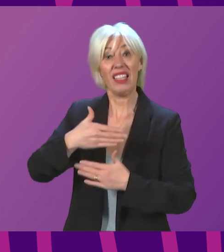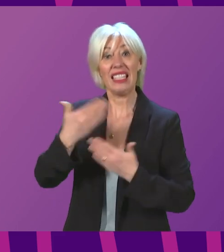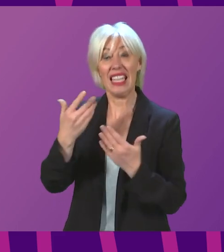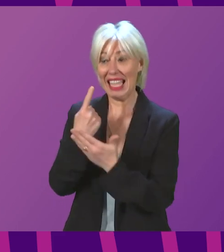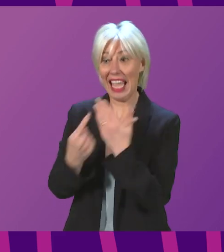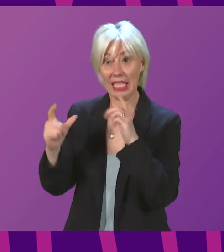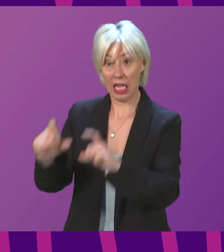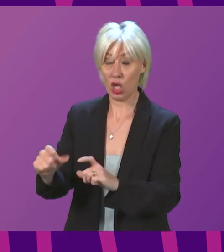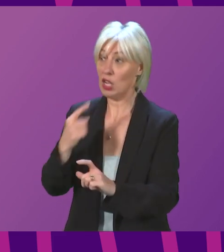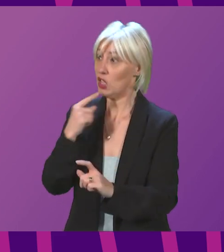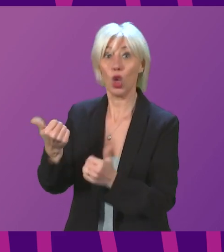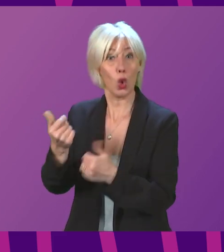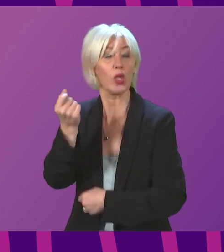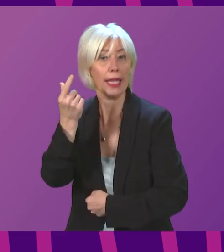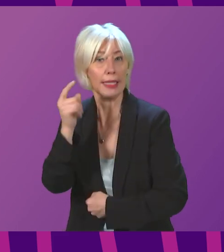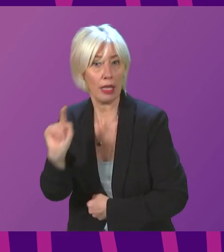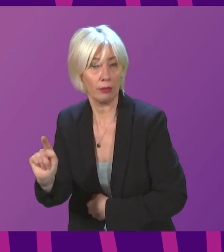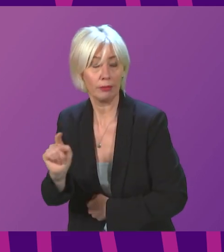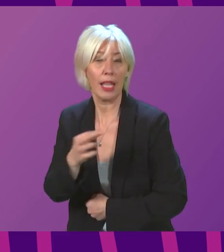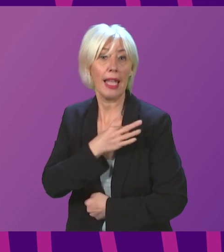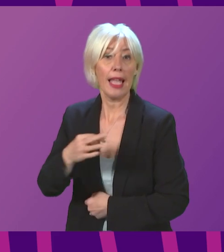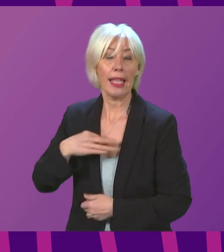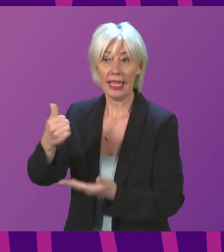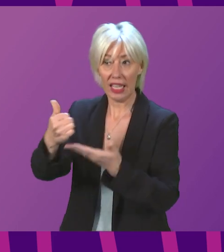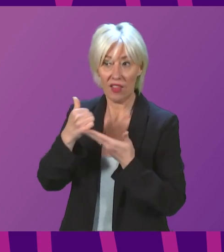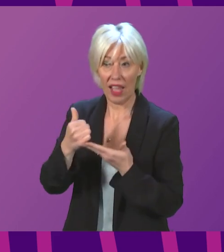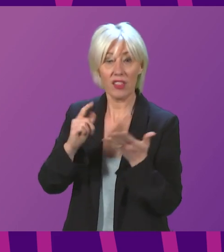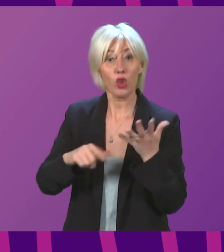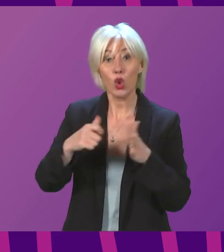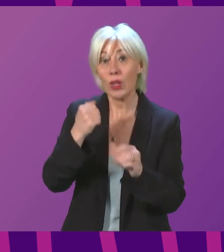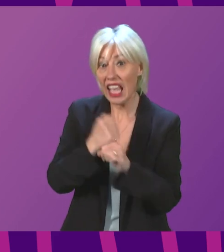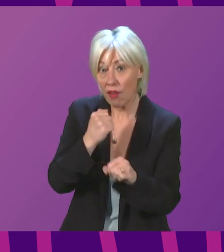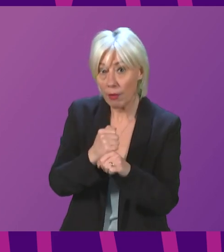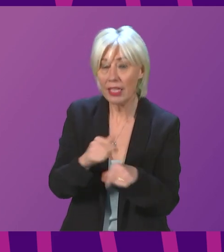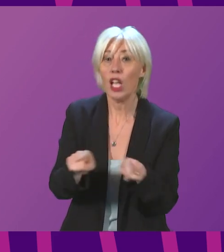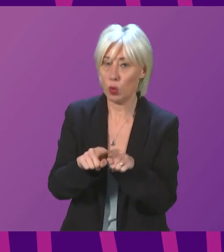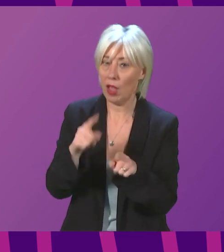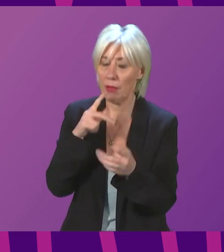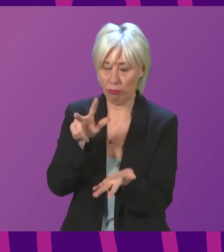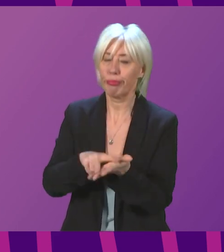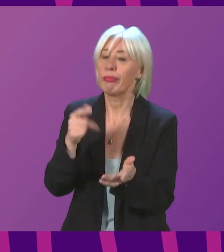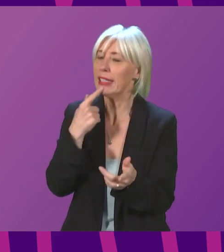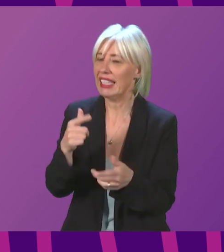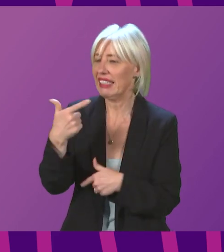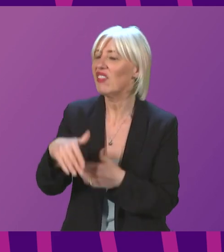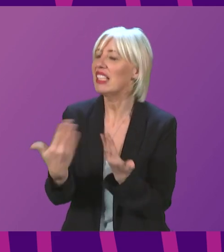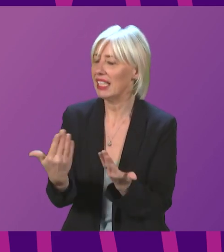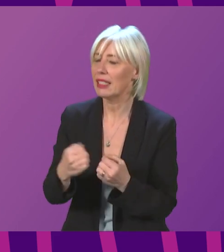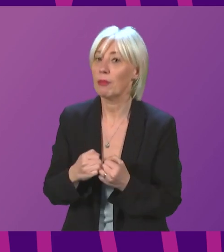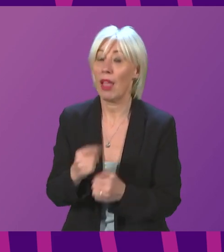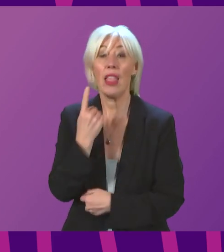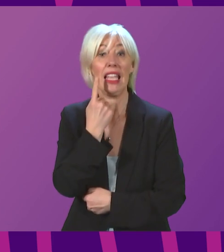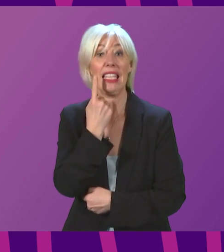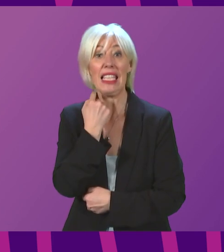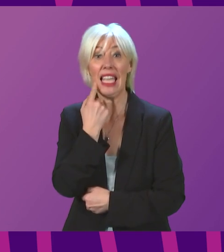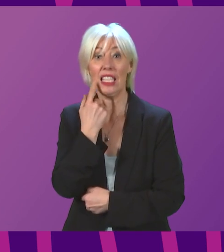is a good idea. Clinical advisers for the UK Government have also endorsed the move. And yesterday, we